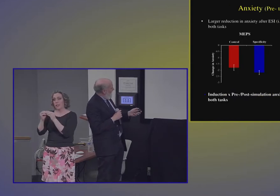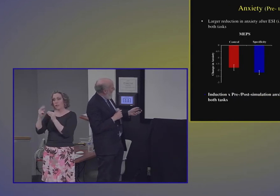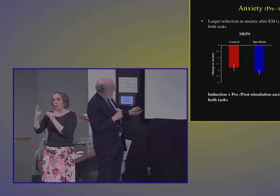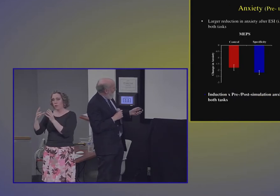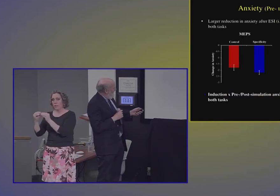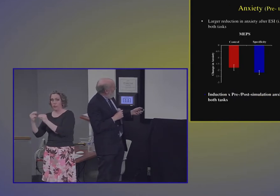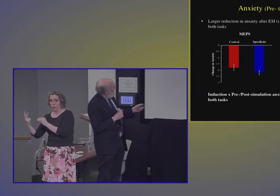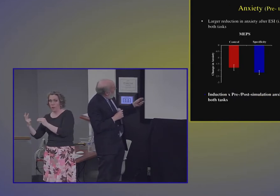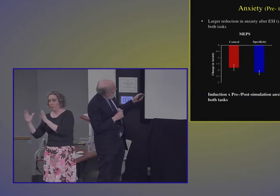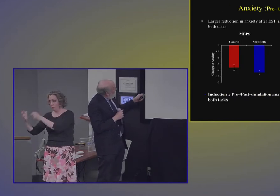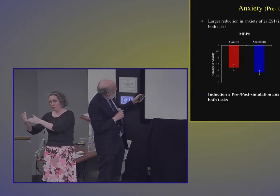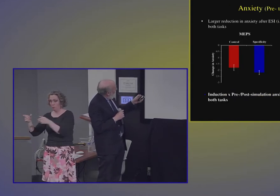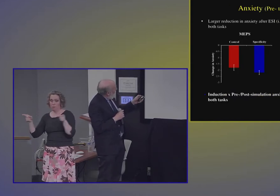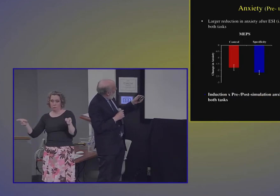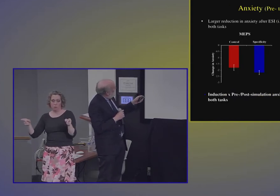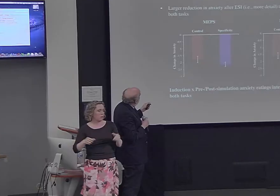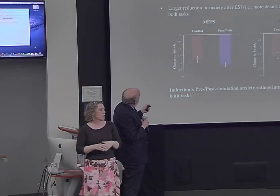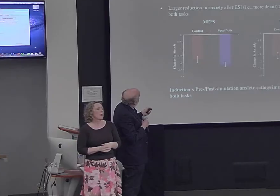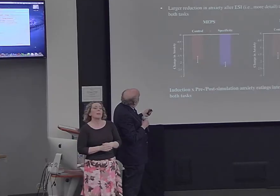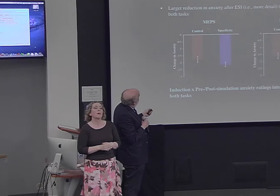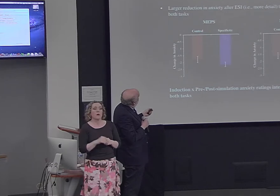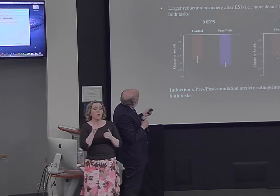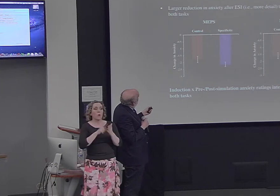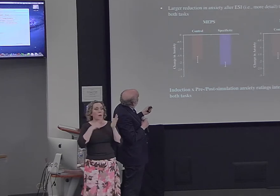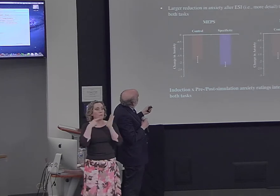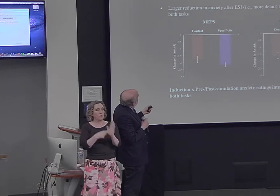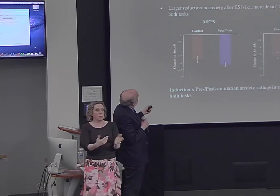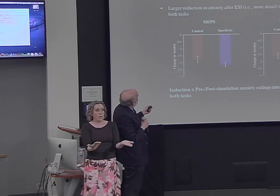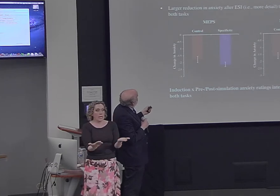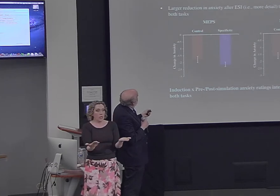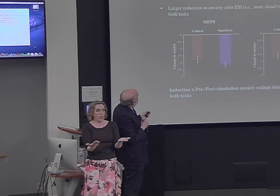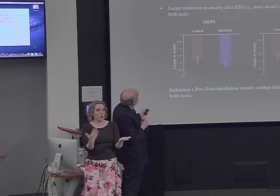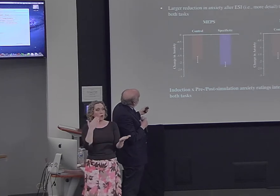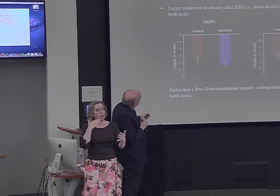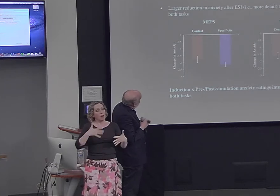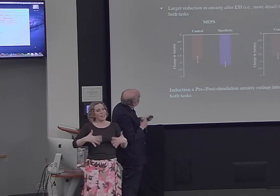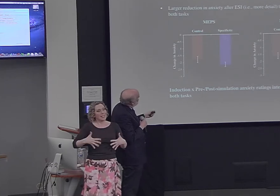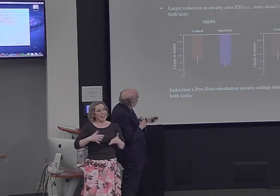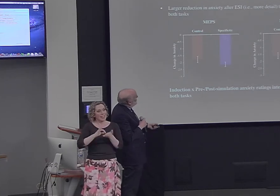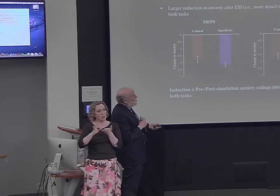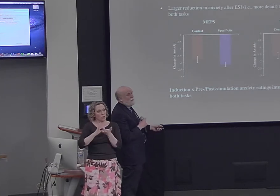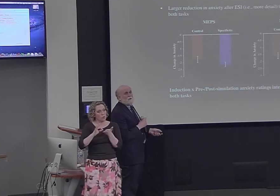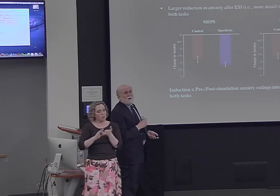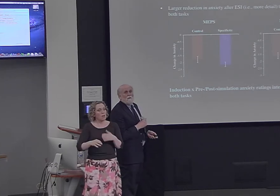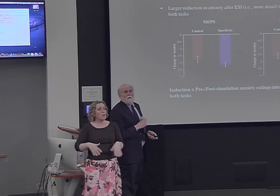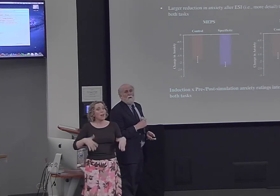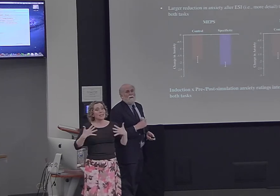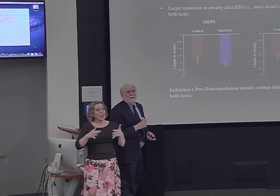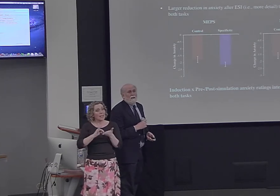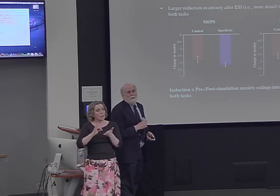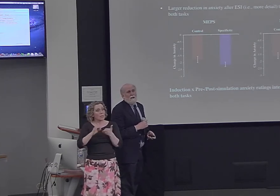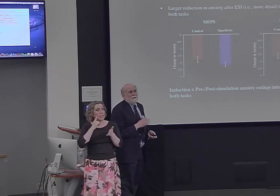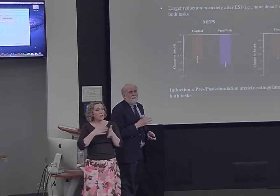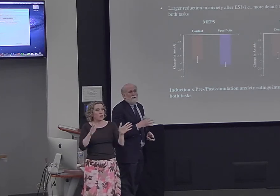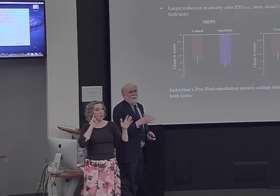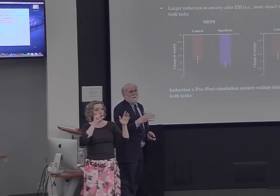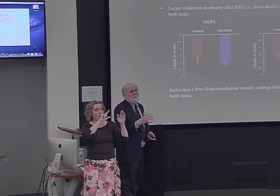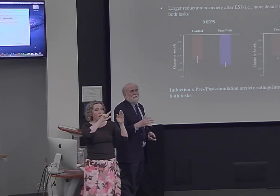And here what I'm showing you are anxiety scores. So anxiety scores in general are going down. They're getting less anxious just